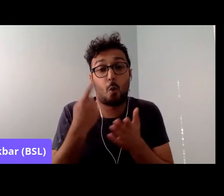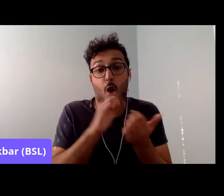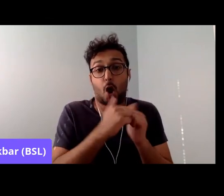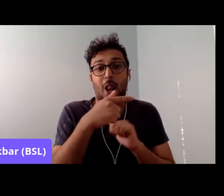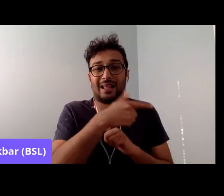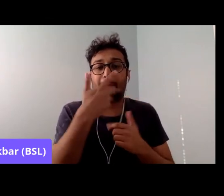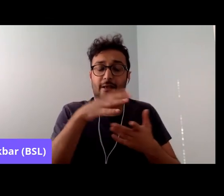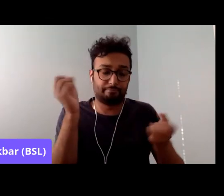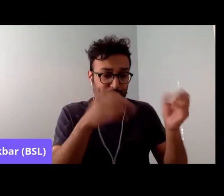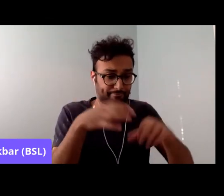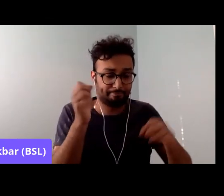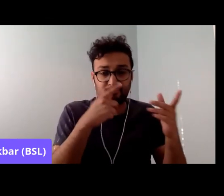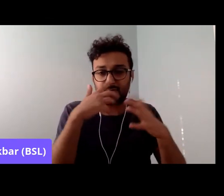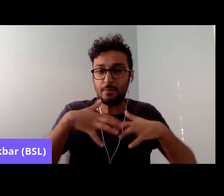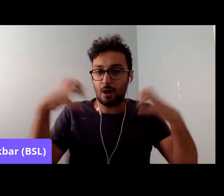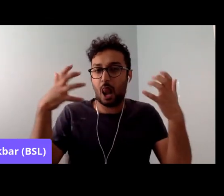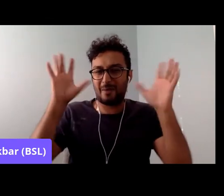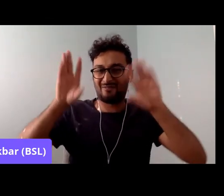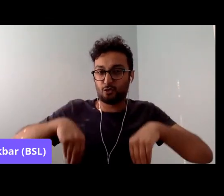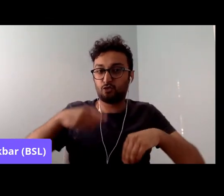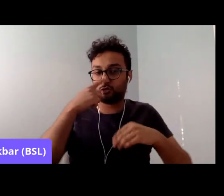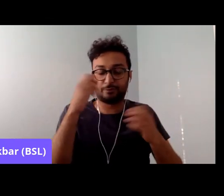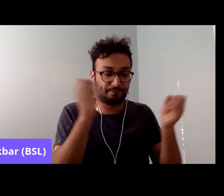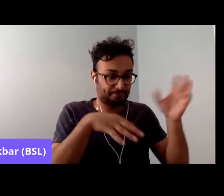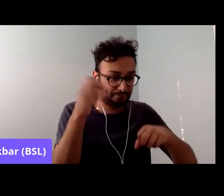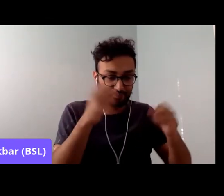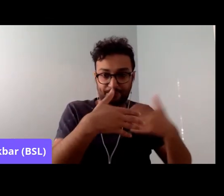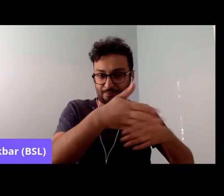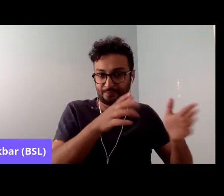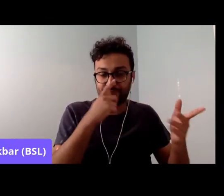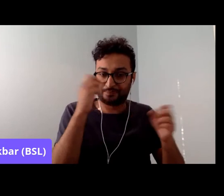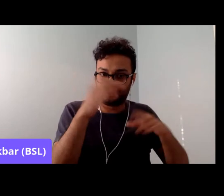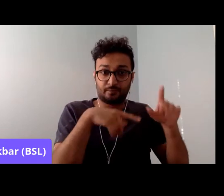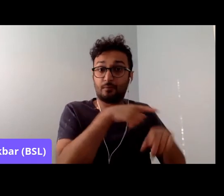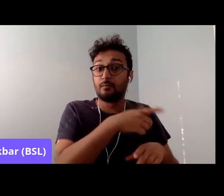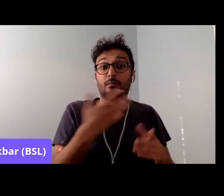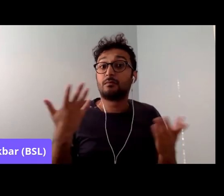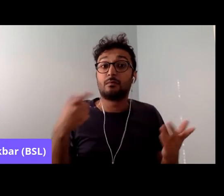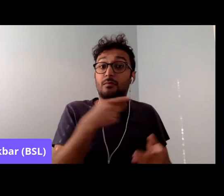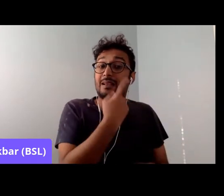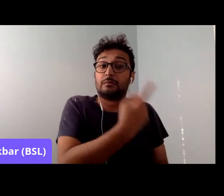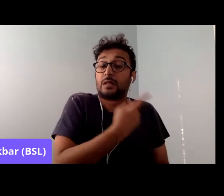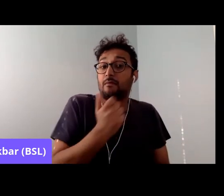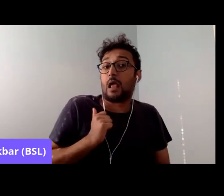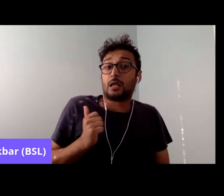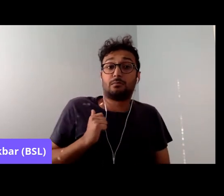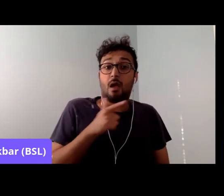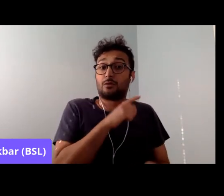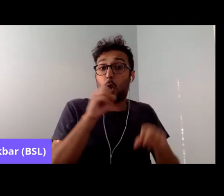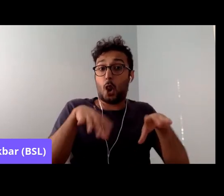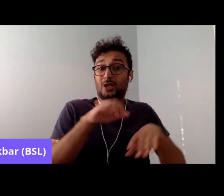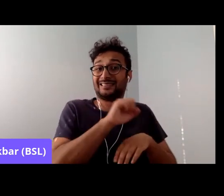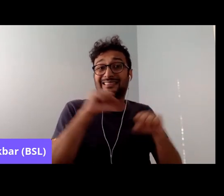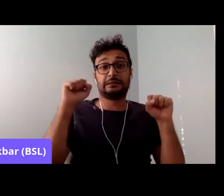dissolved. He said goodbye to us all, certainly he would lose his seat and never see us again.